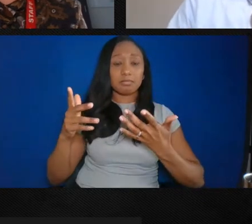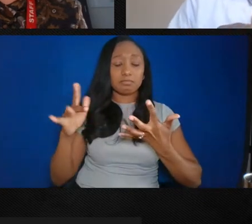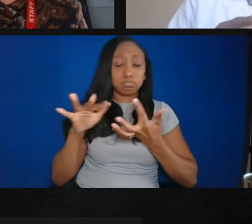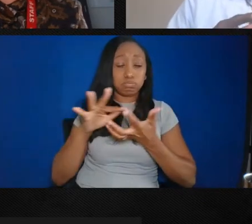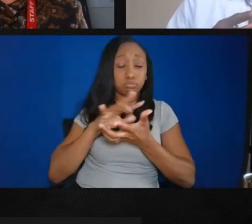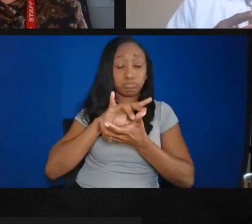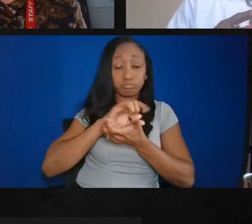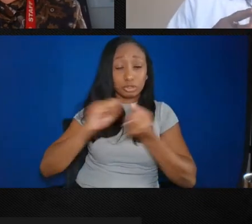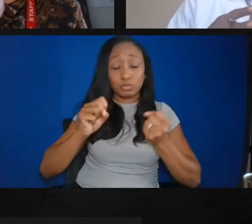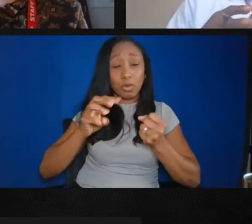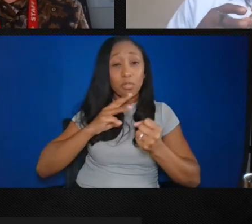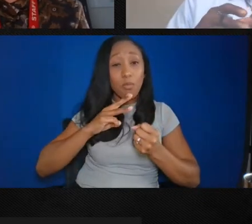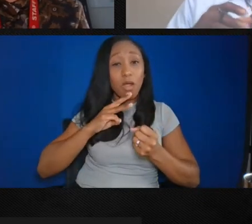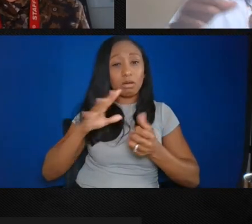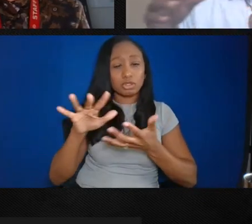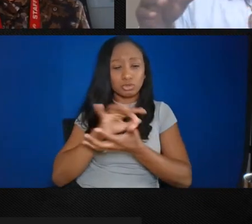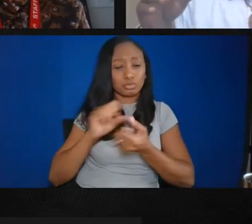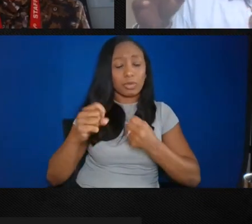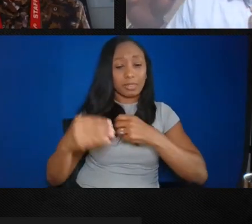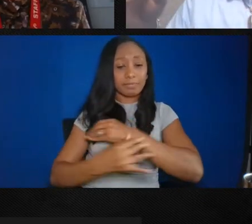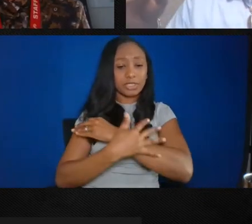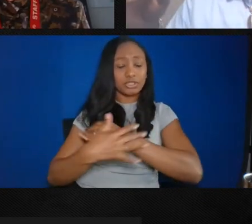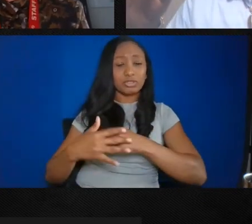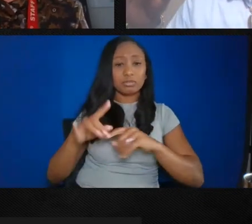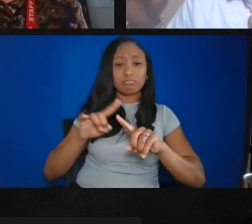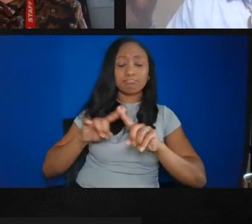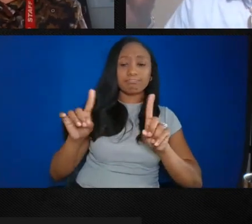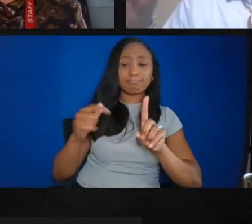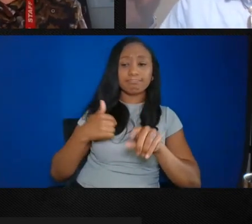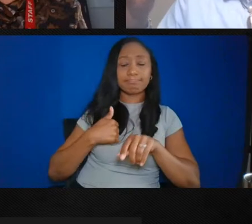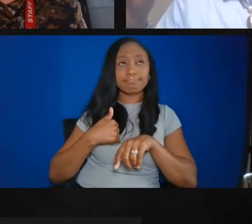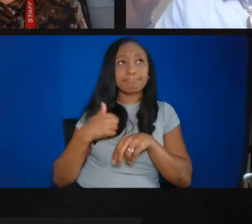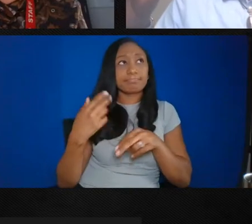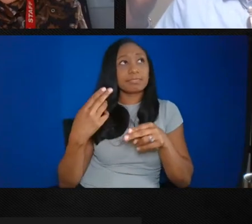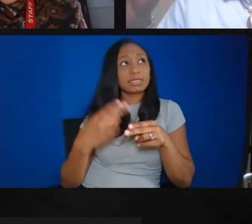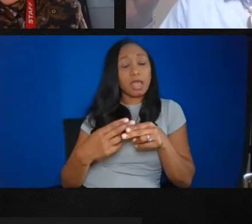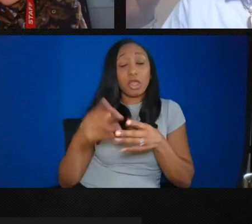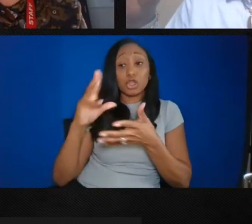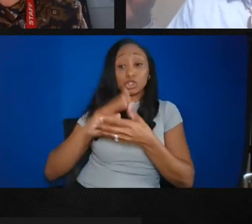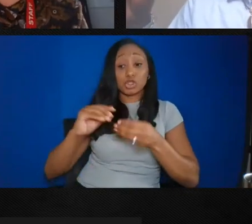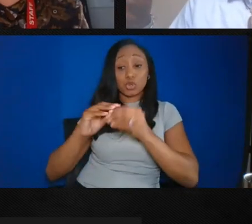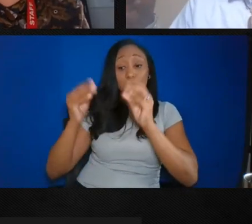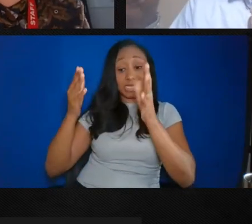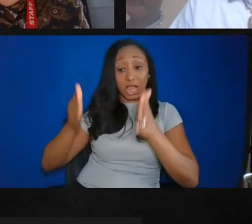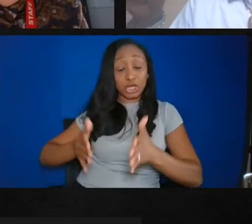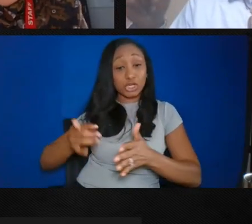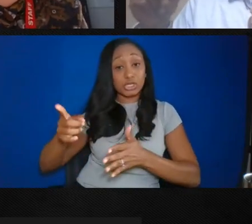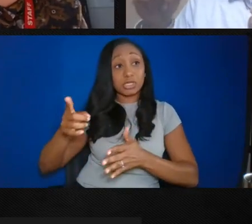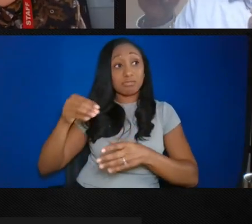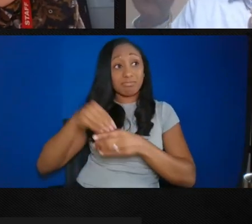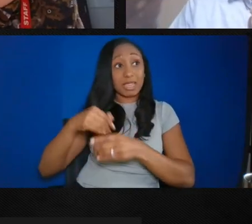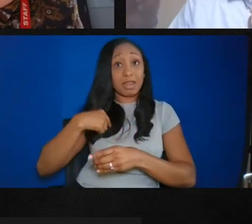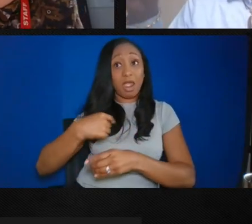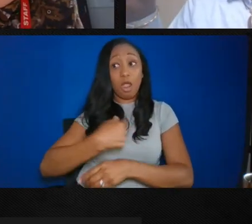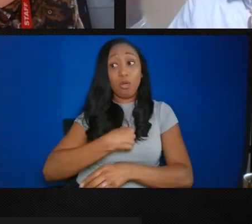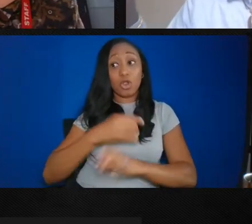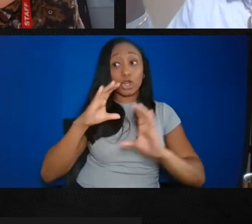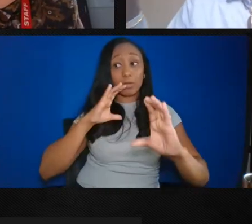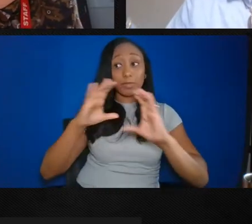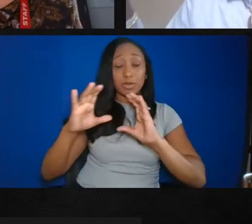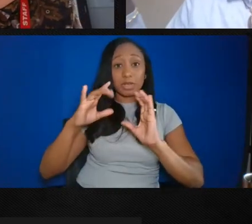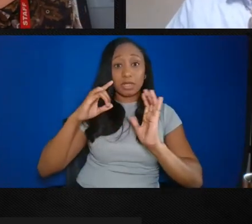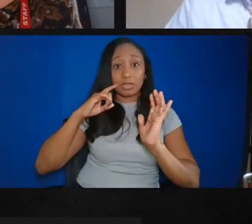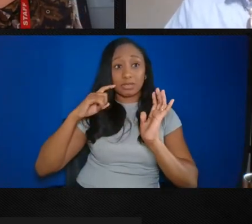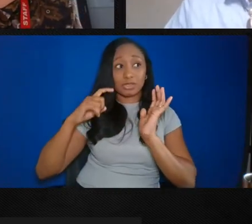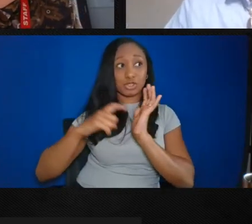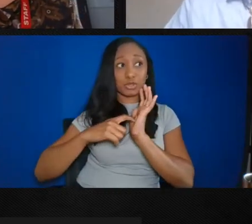I say that the elders, the griots, the storytellers, and our communities are vanishing quicker than